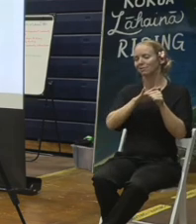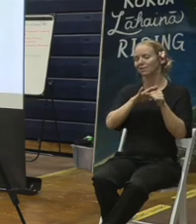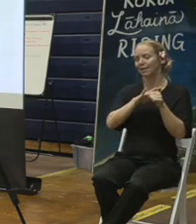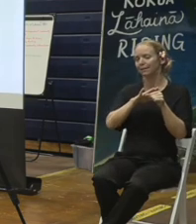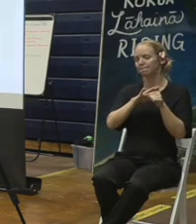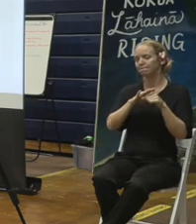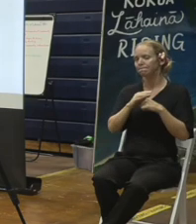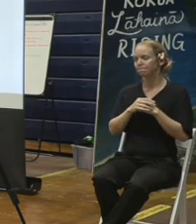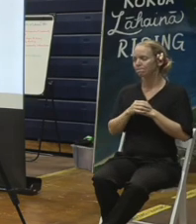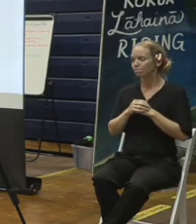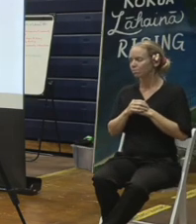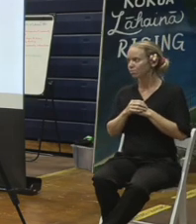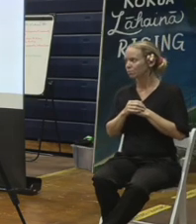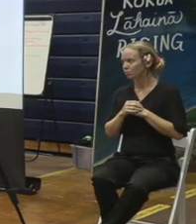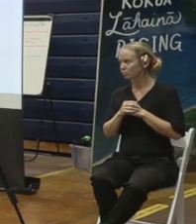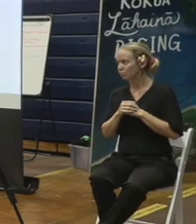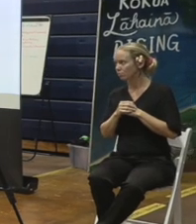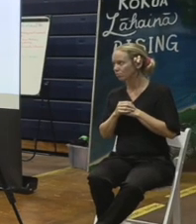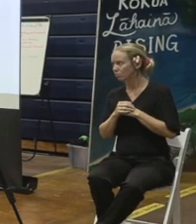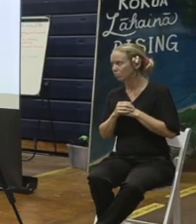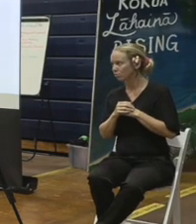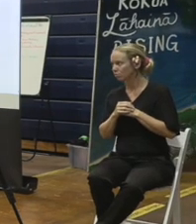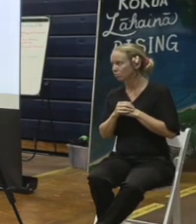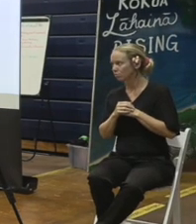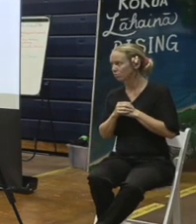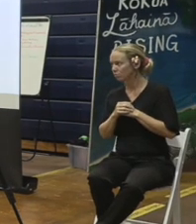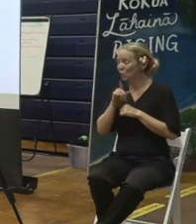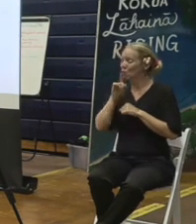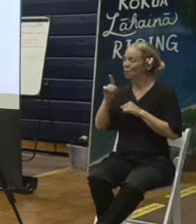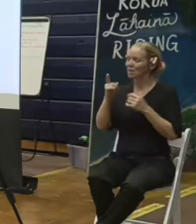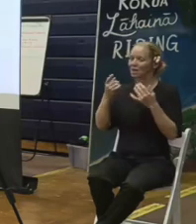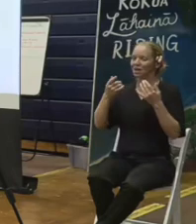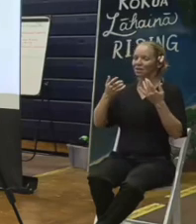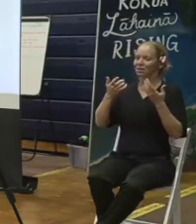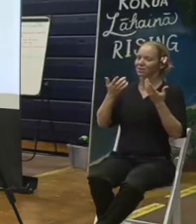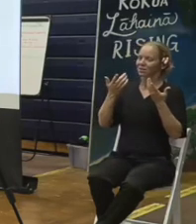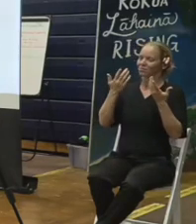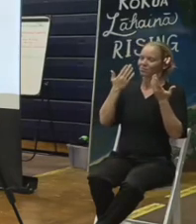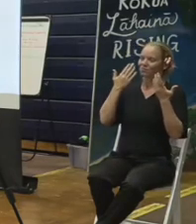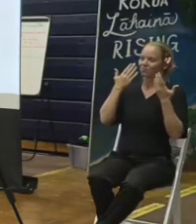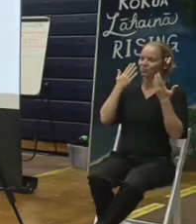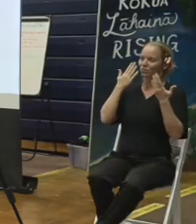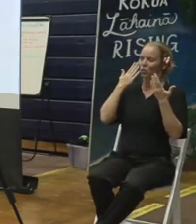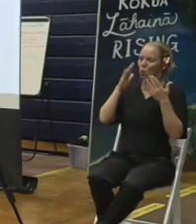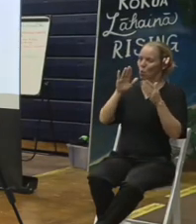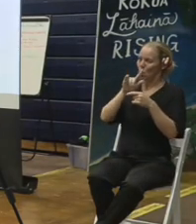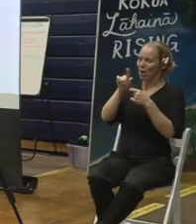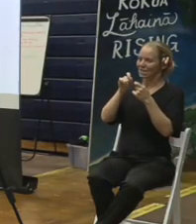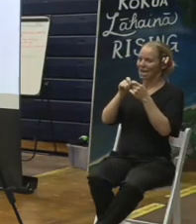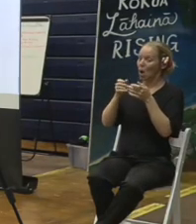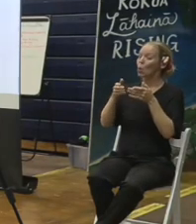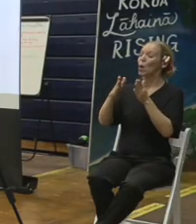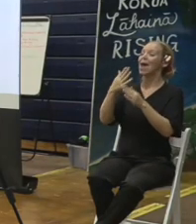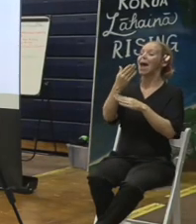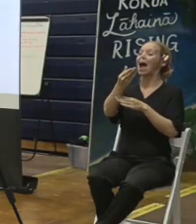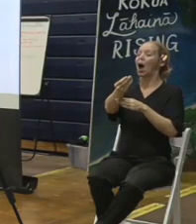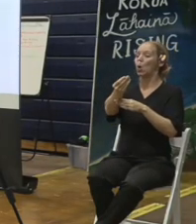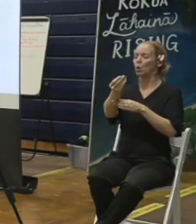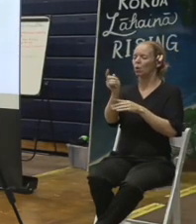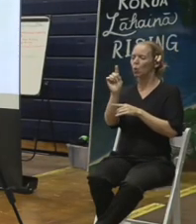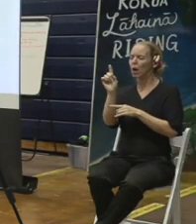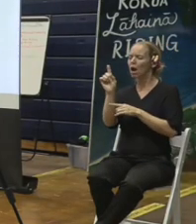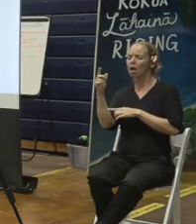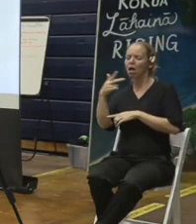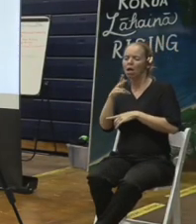planning process to determine the exact routes that those trucks will take out of Lahaina. What I can tell you that on its way to